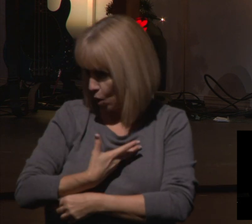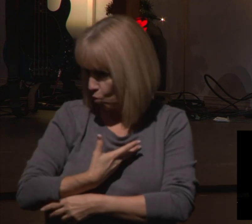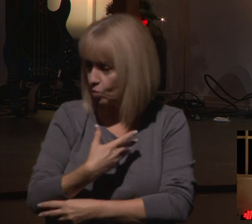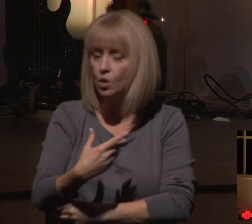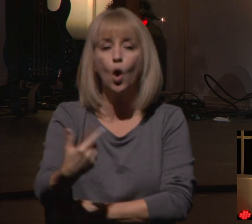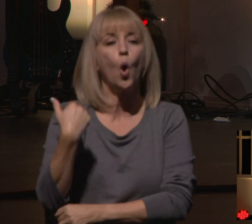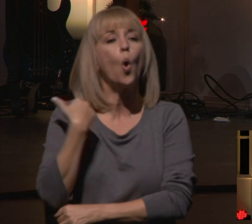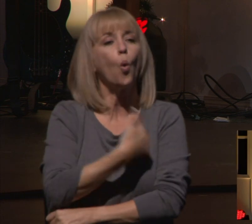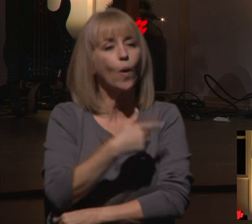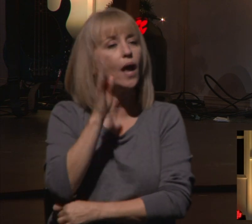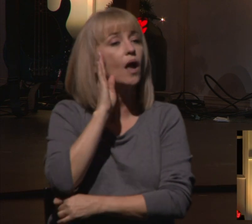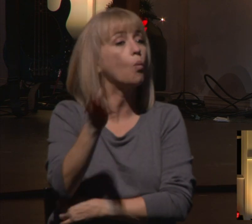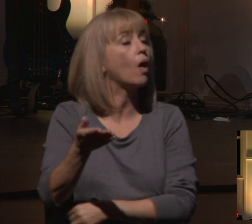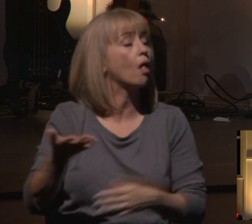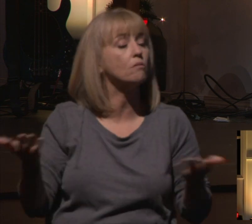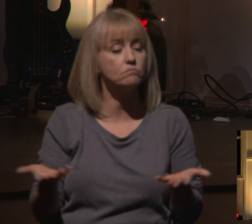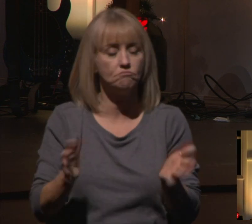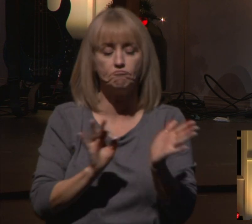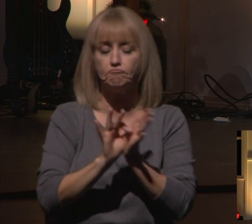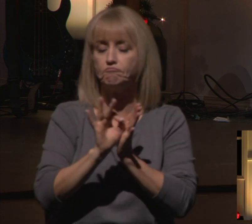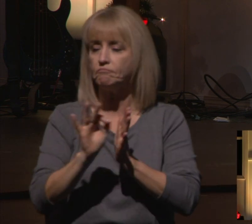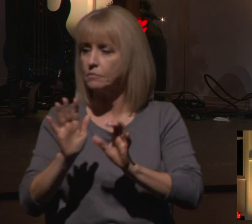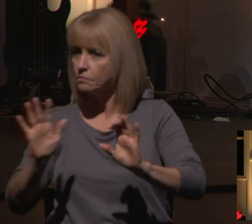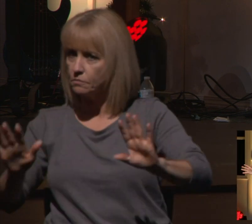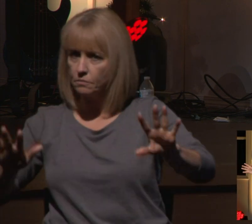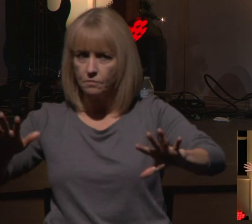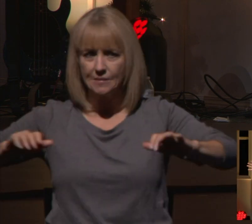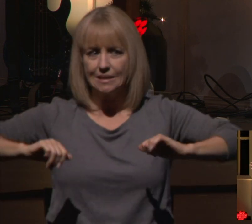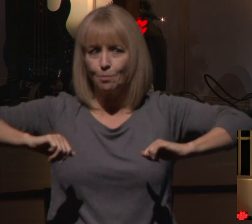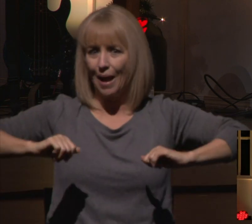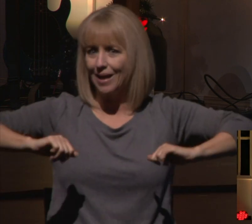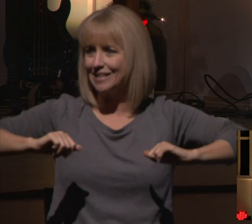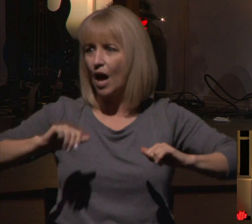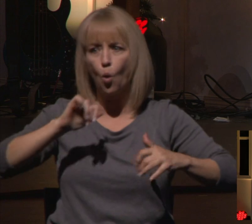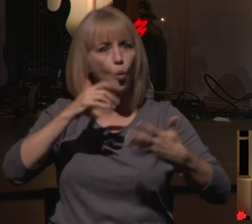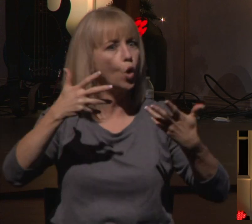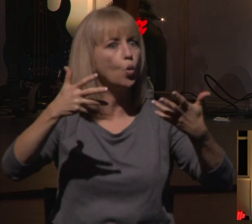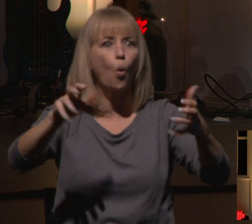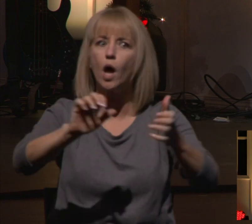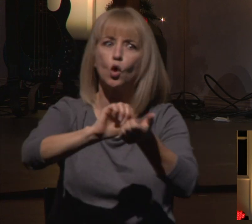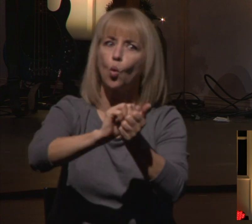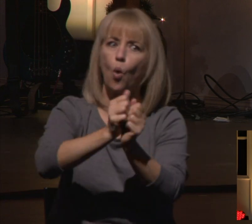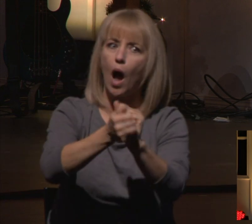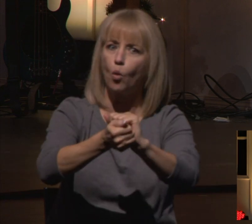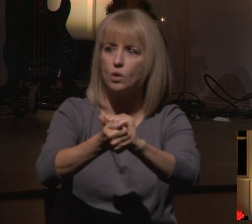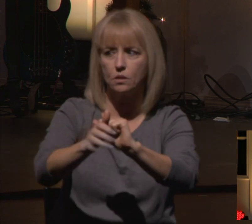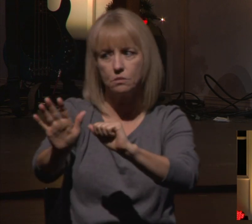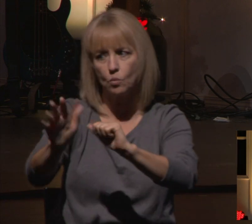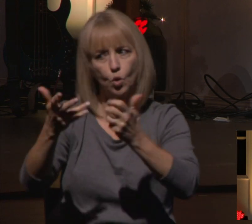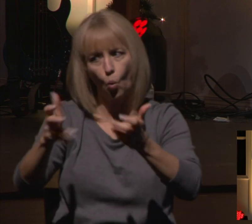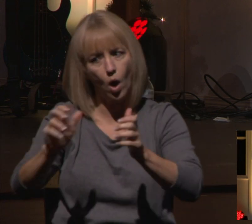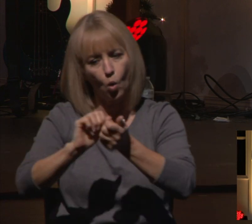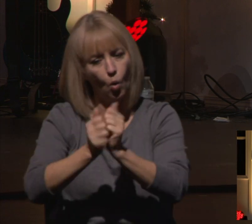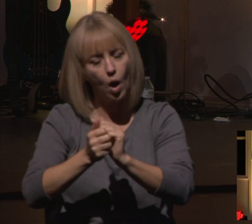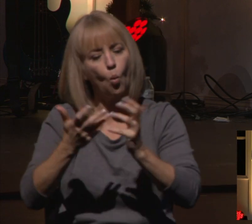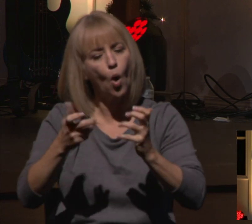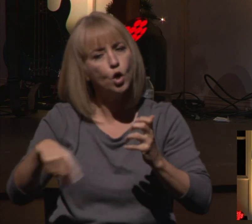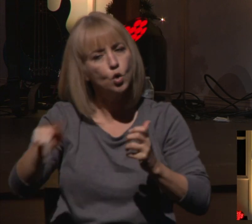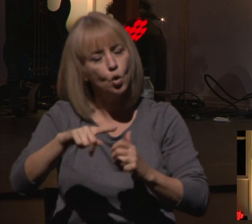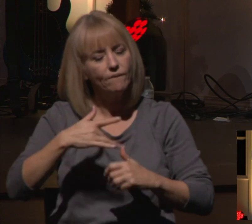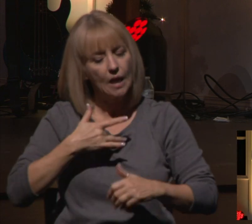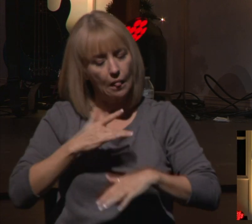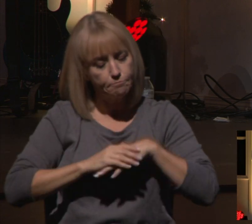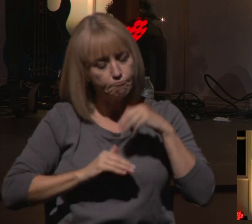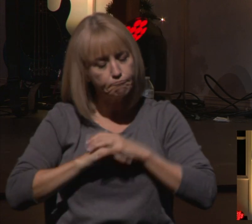us to make sure everybody is spaced out, that no room is packed, and that everybody knows where they're going for that Christmas, and allow us to